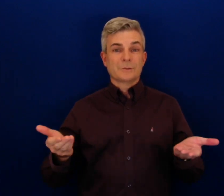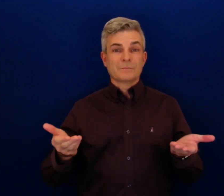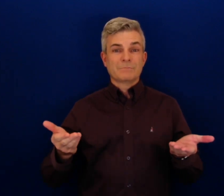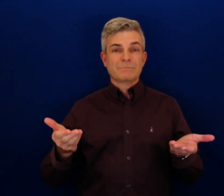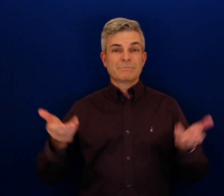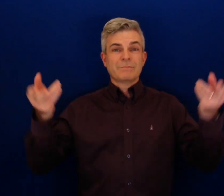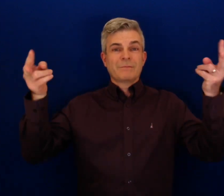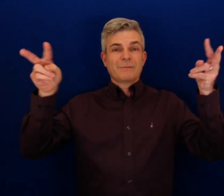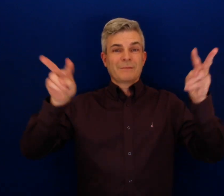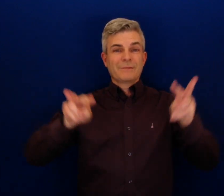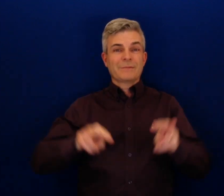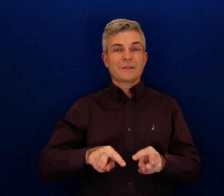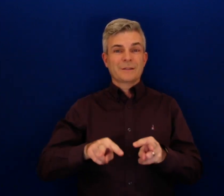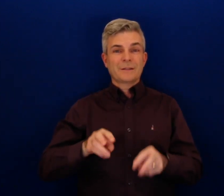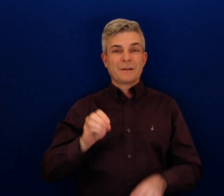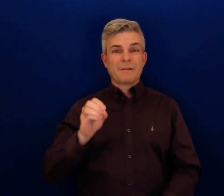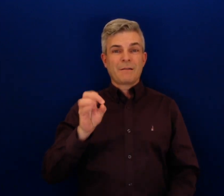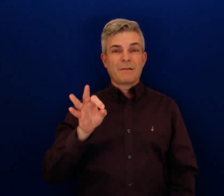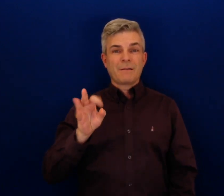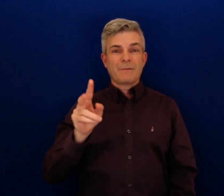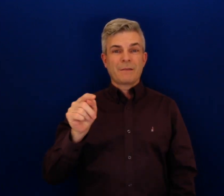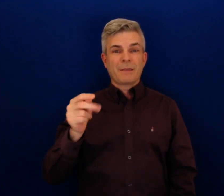We live here in the Valley of the Sun.